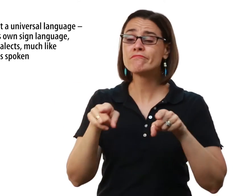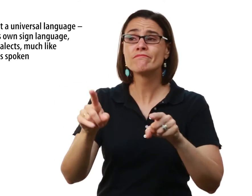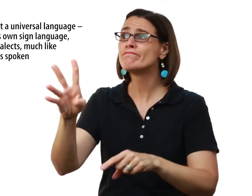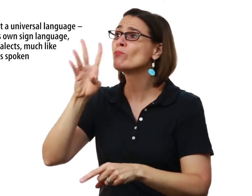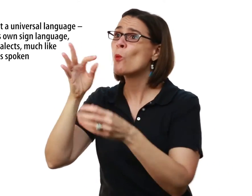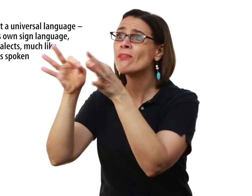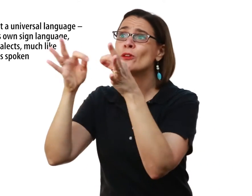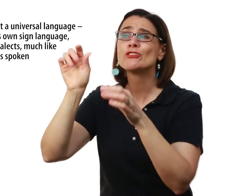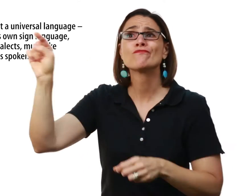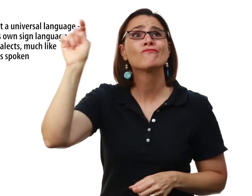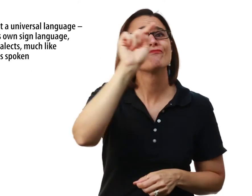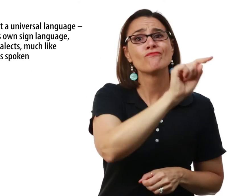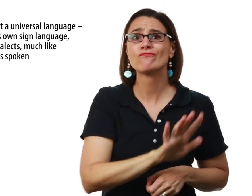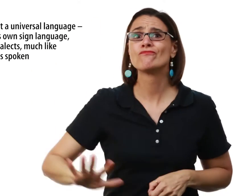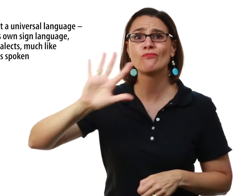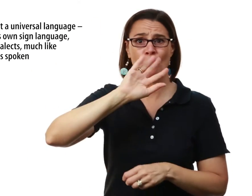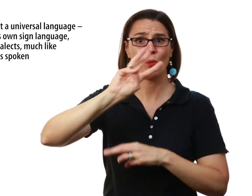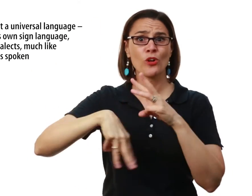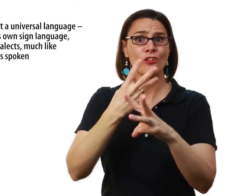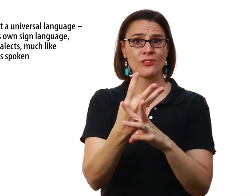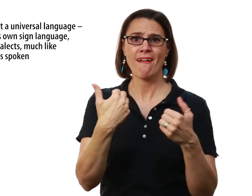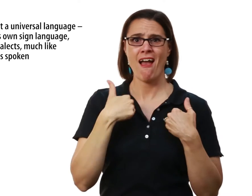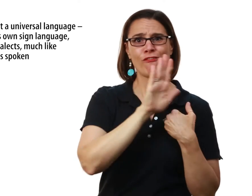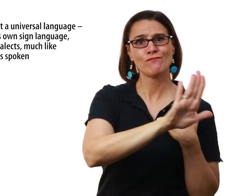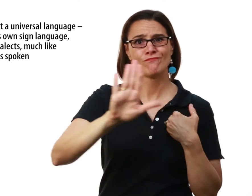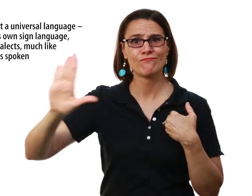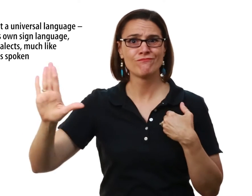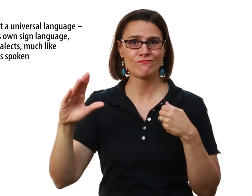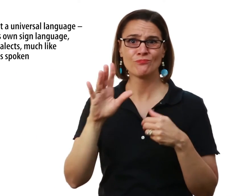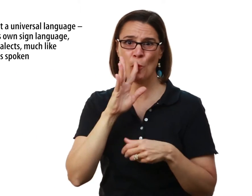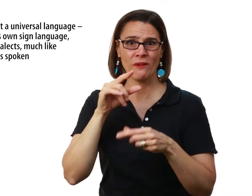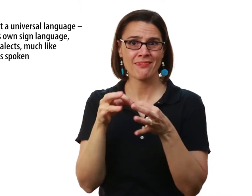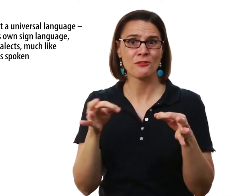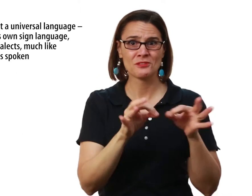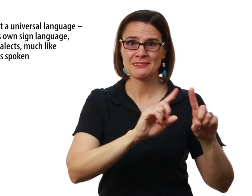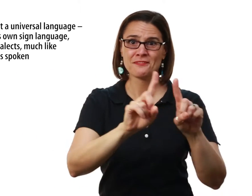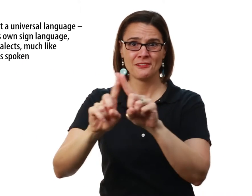It can parallel that to spoken English all around the world Each country has their own spoken languages